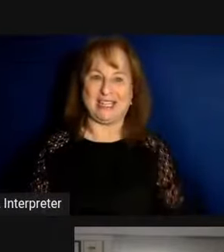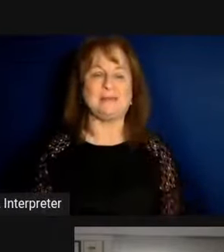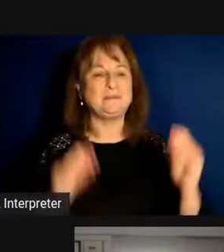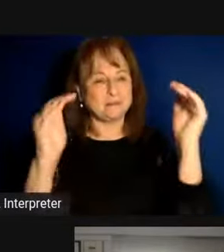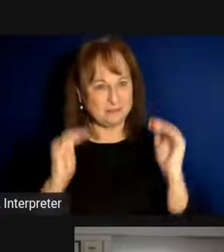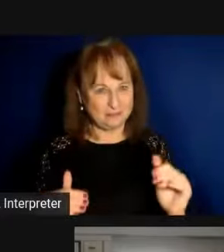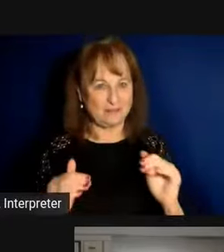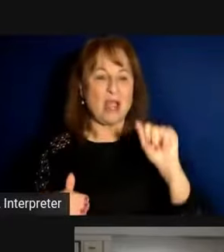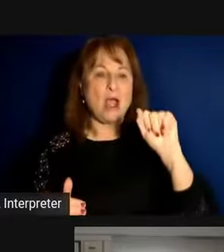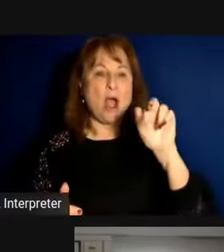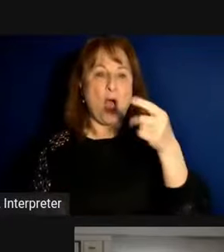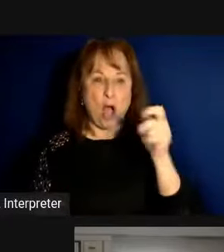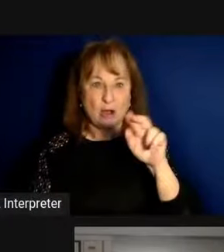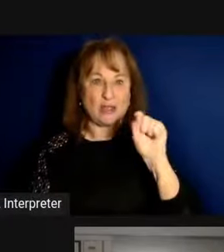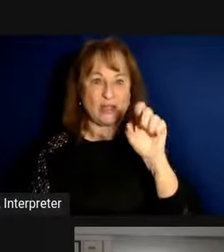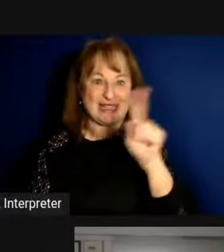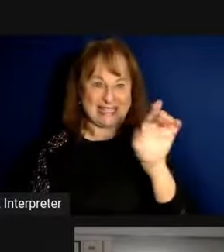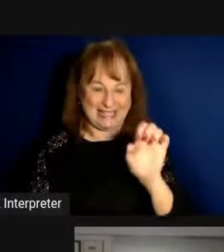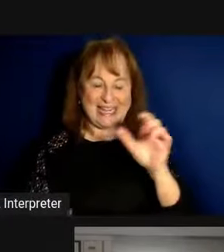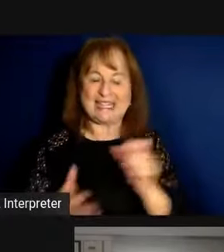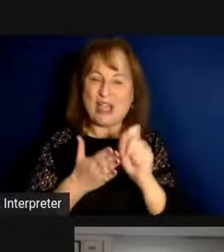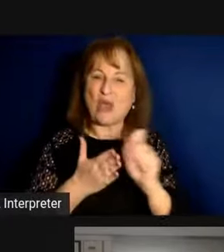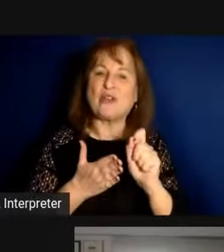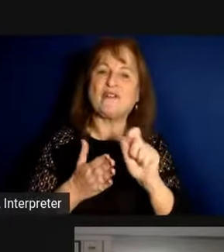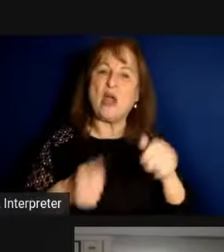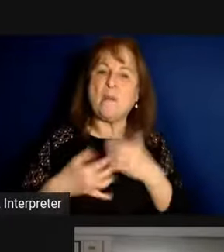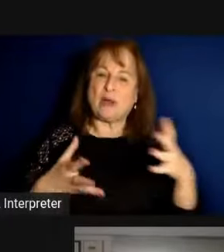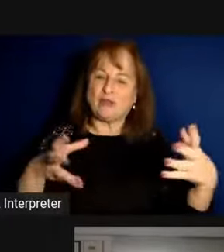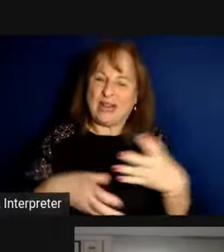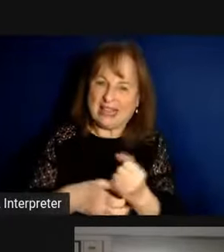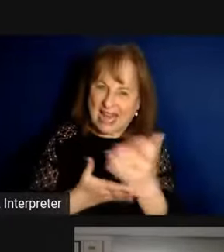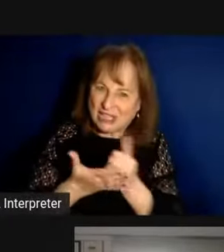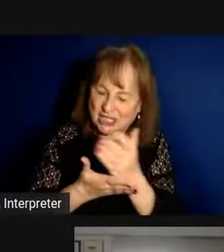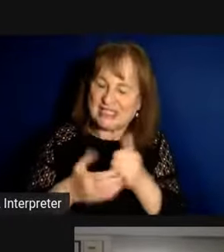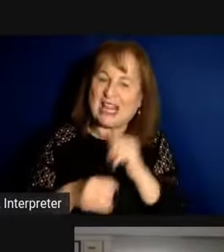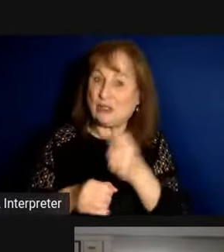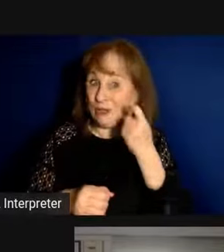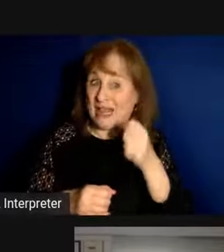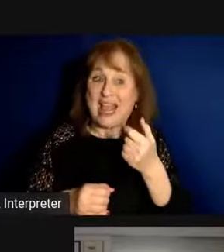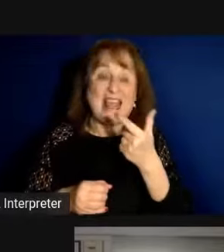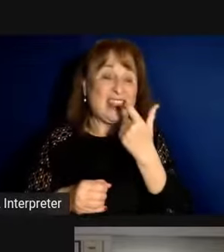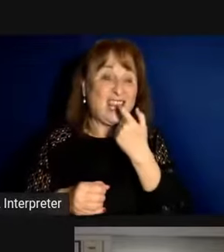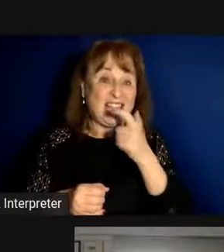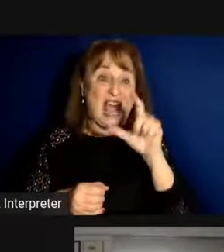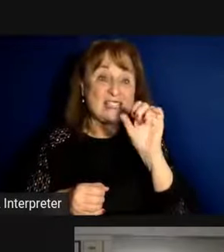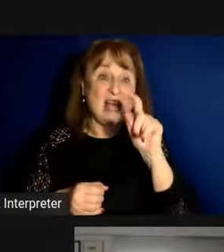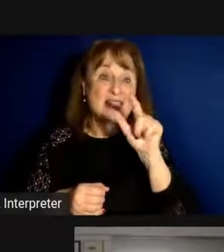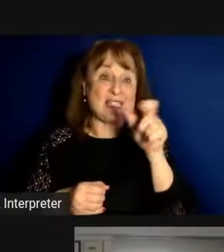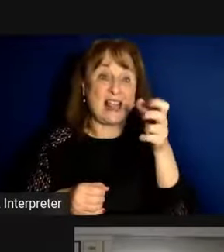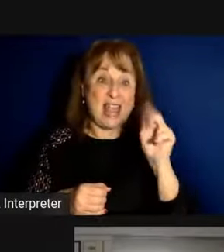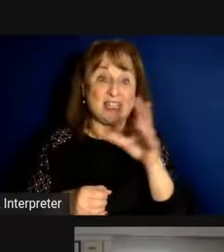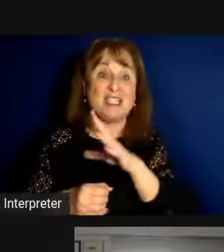Arthur Zee is the author of poetry collections, including recently The Glass Constellation and